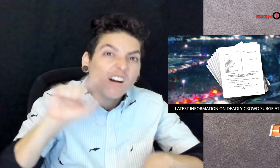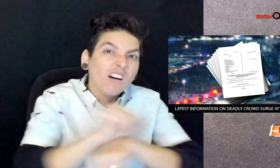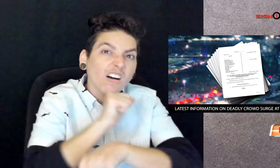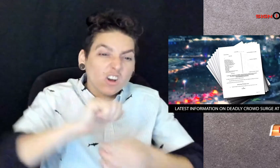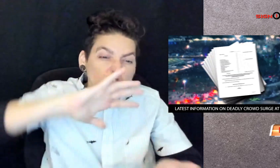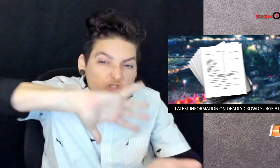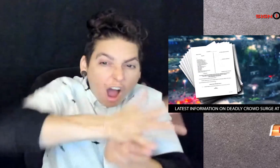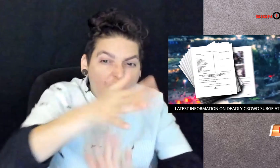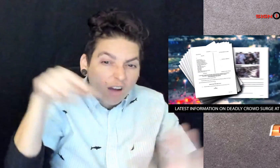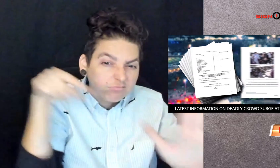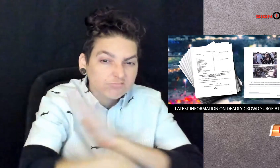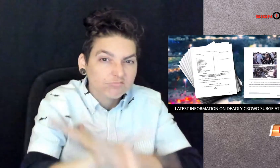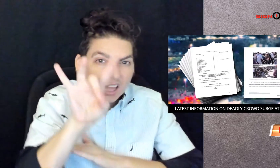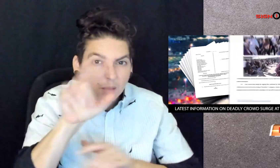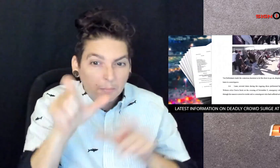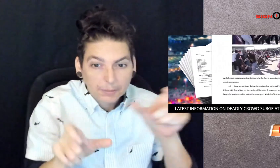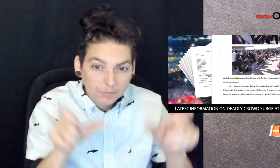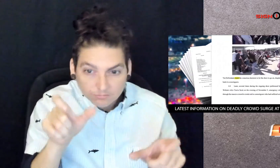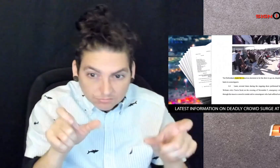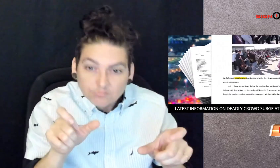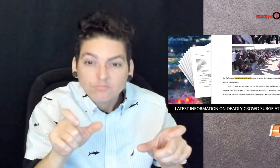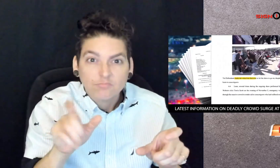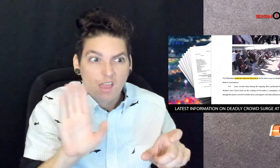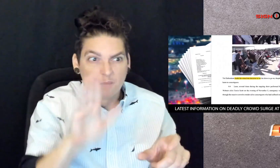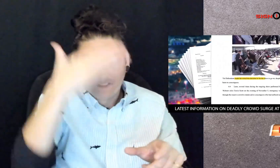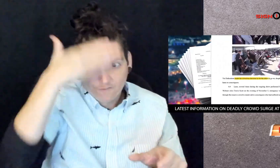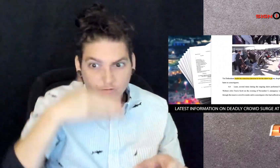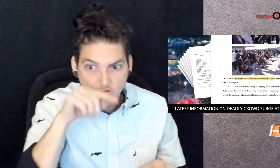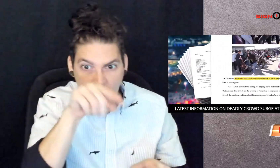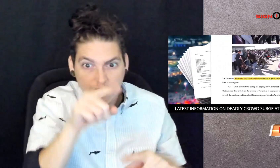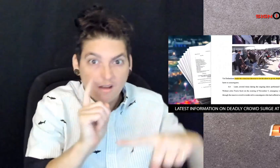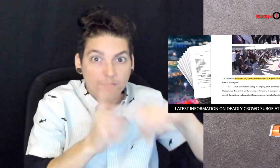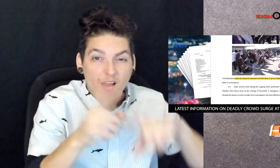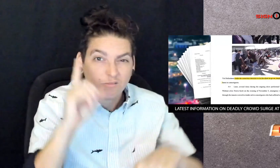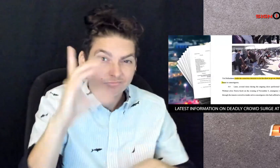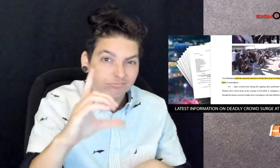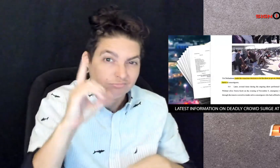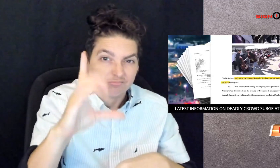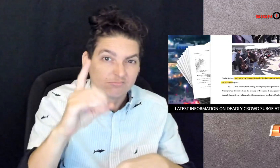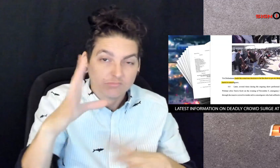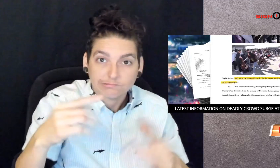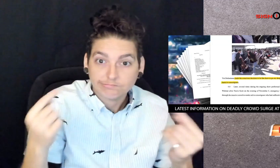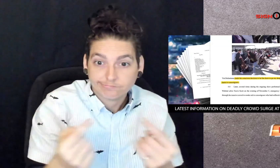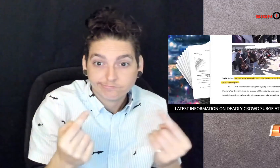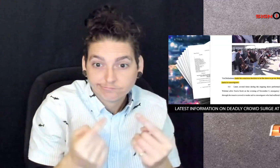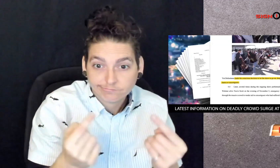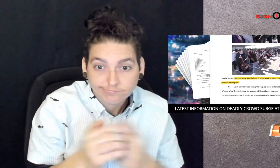toward the stage, crushing and killing eight people up front, hundreds more were injured.